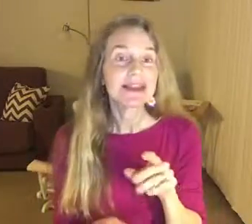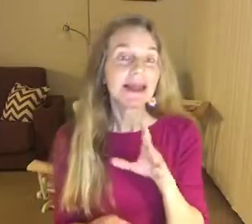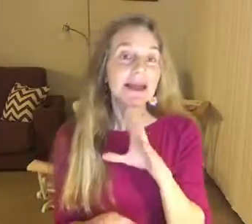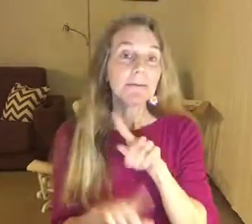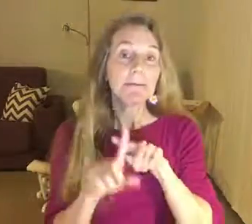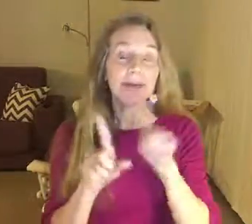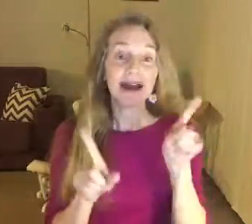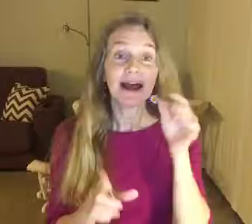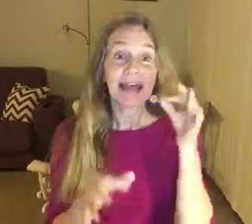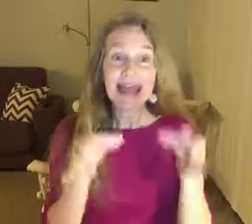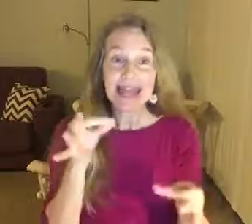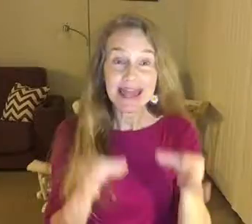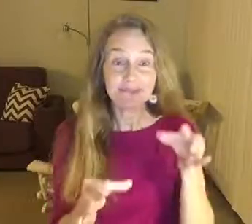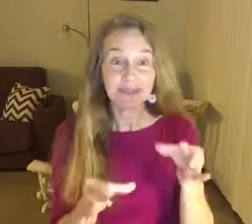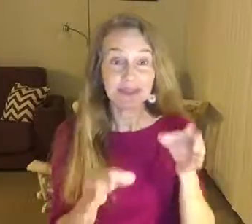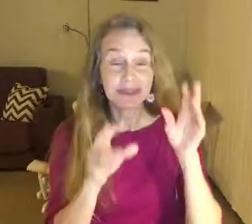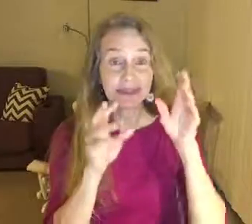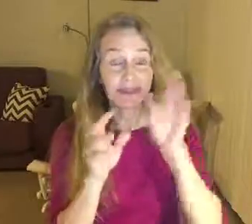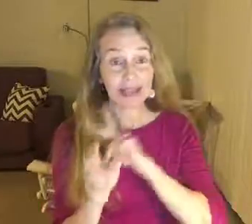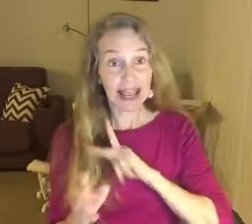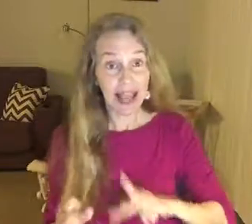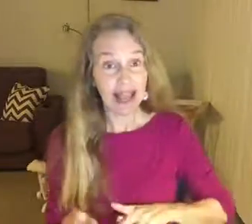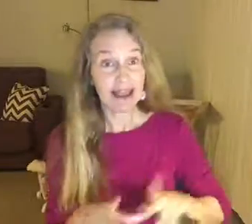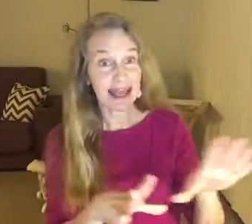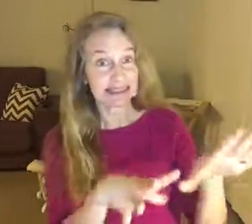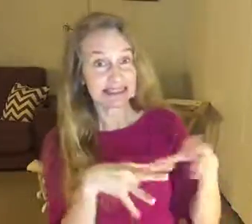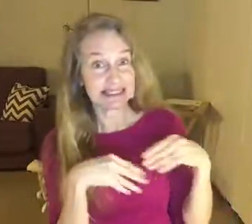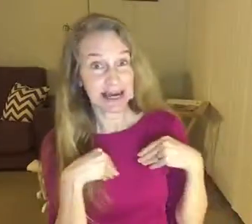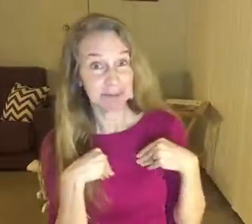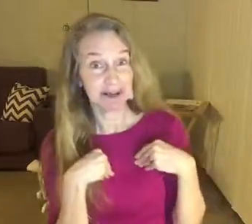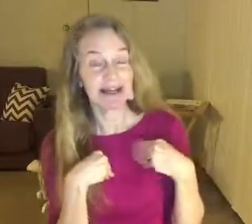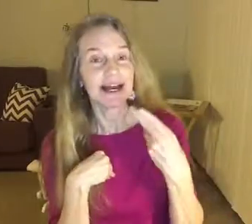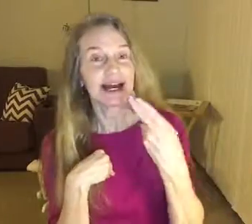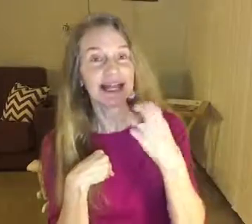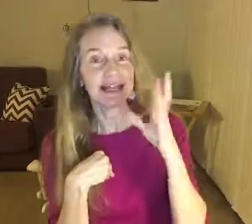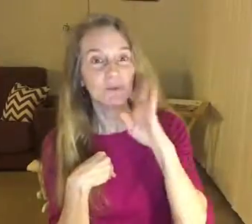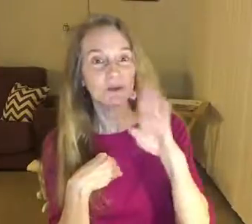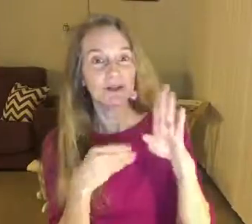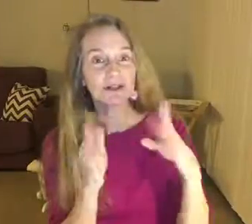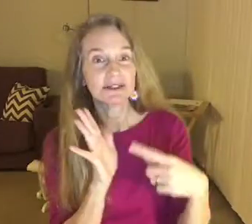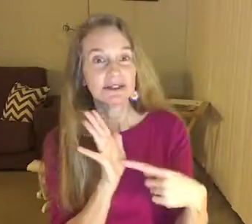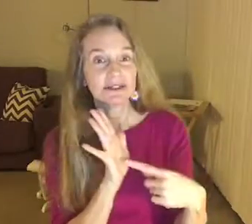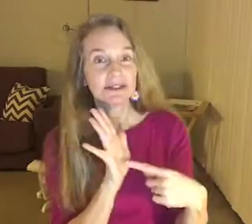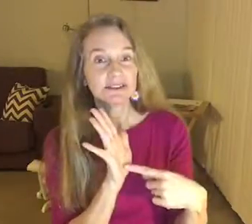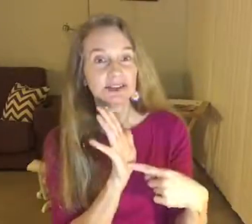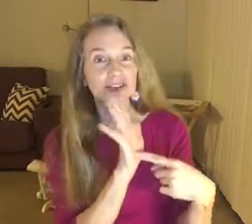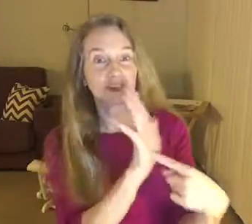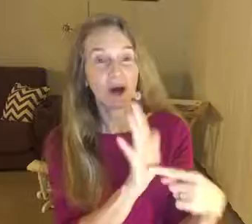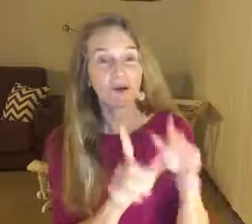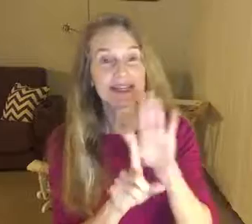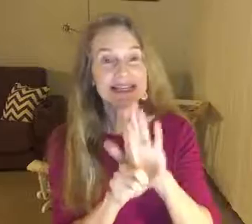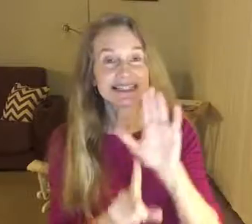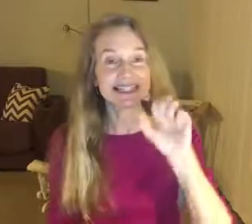But if the cave accepts, you will show each